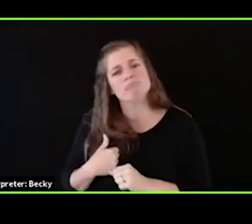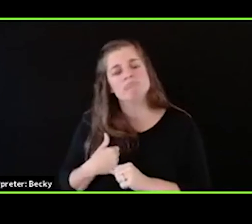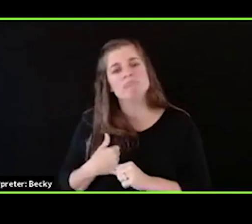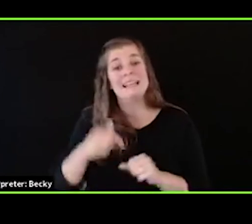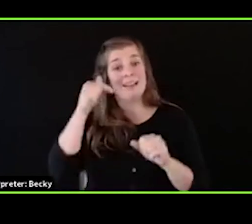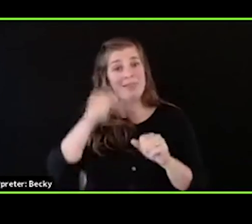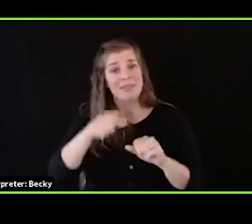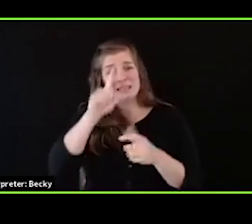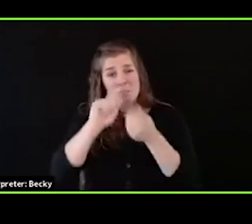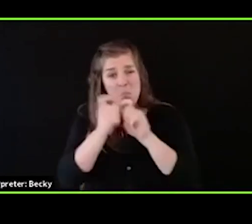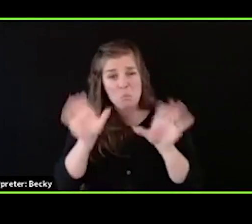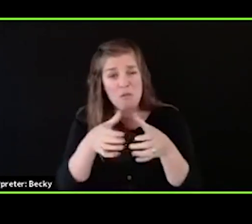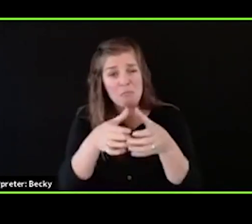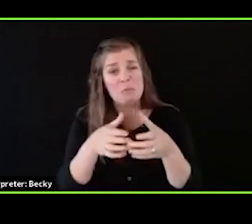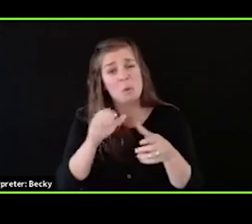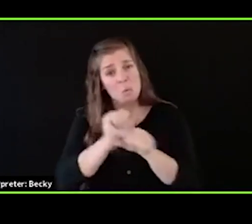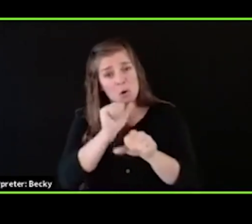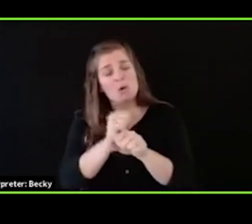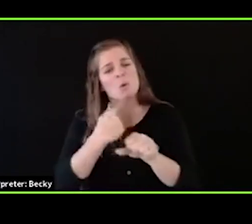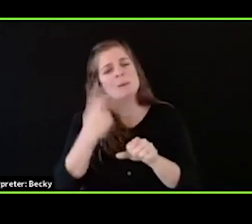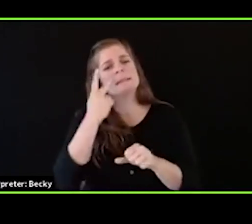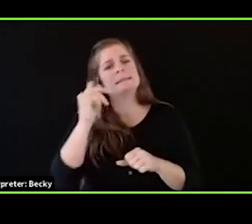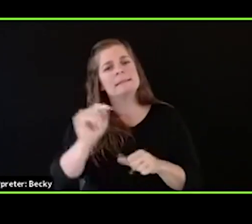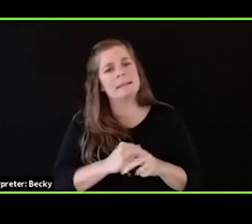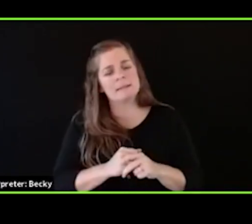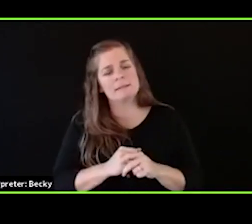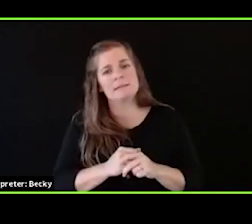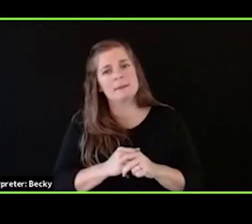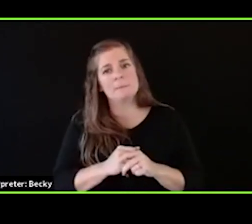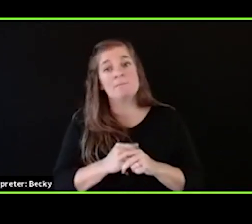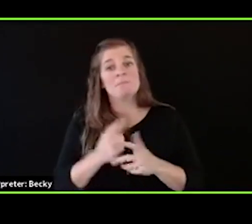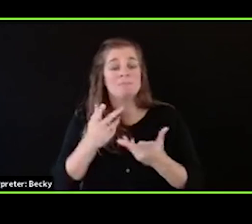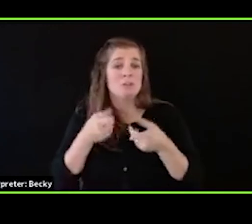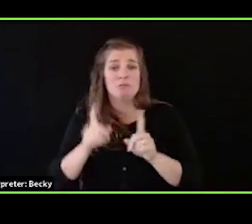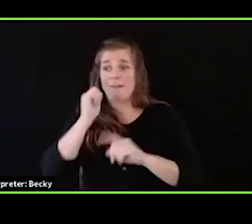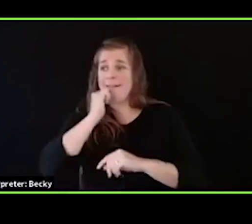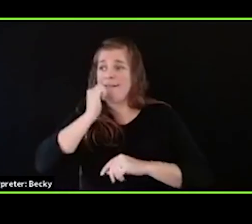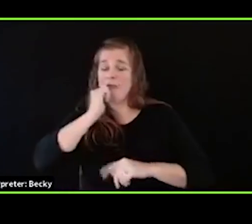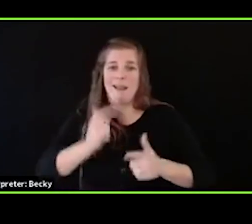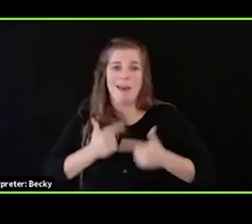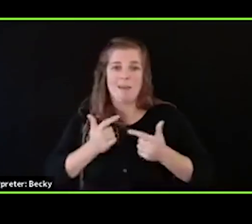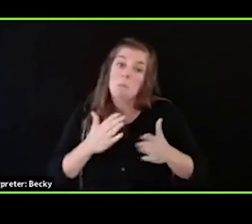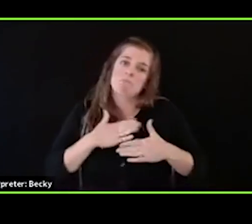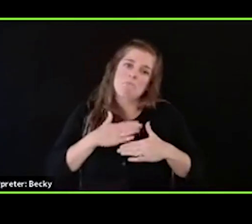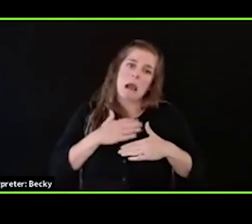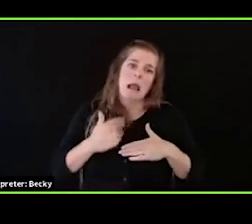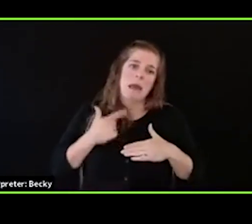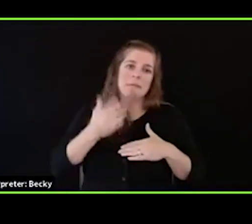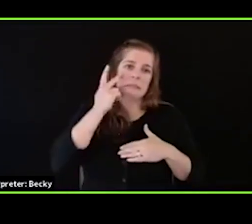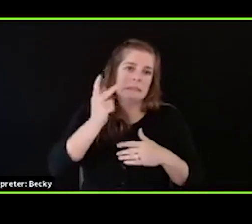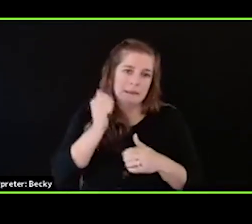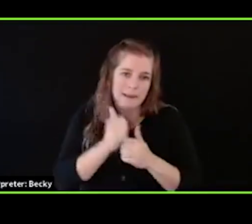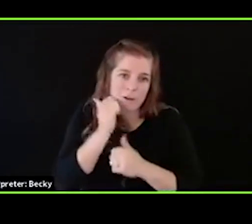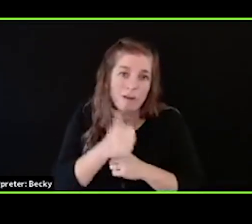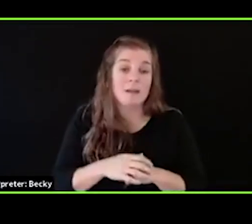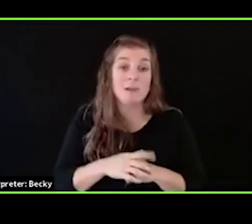work, and we see this in the work that we do more broadly and in our everyday existence, or at least I do in mine. So the bold move of my